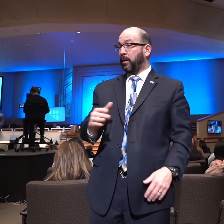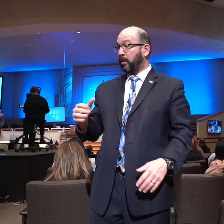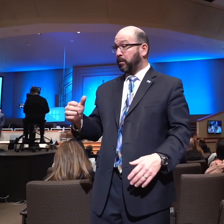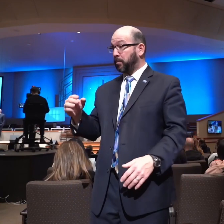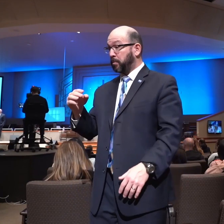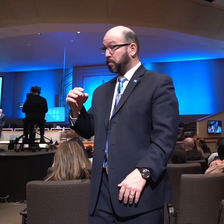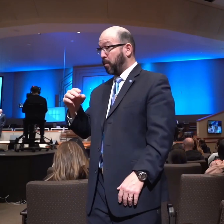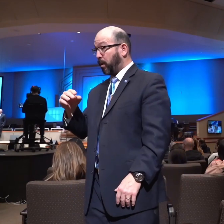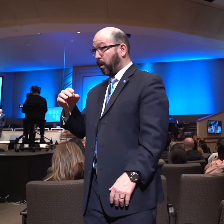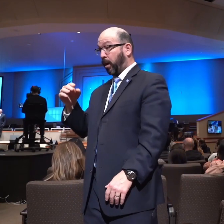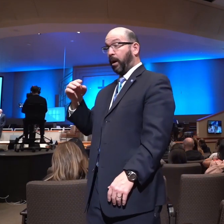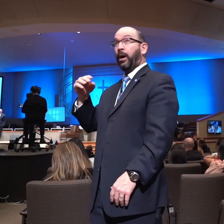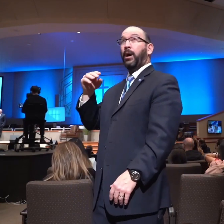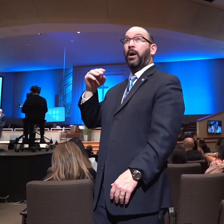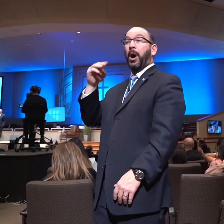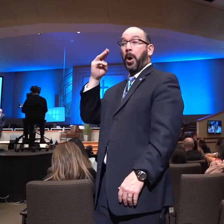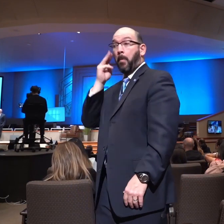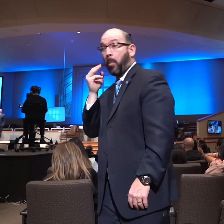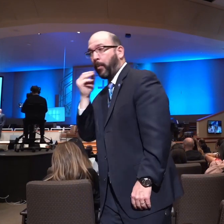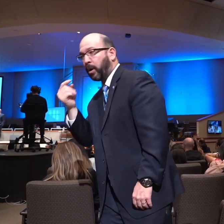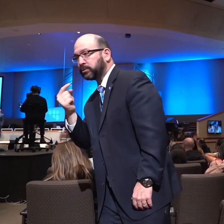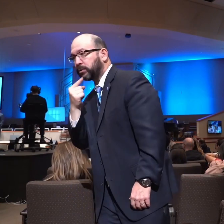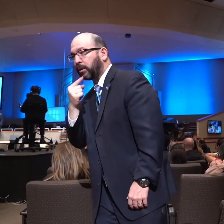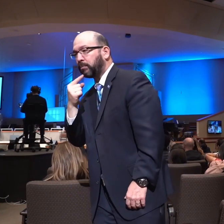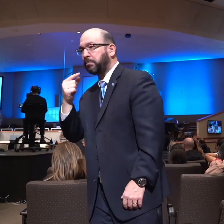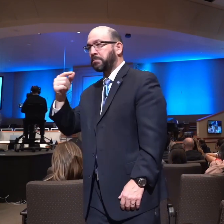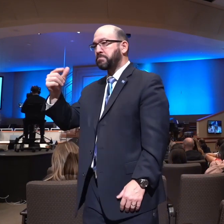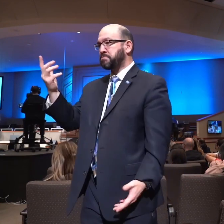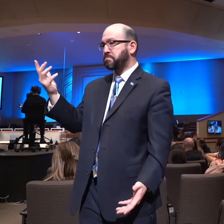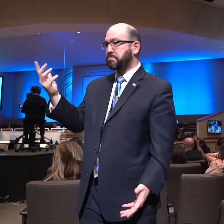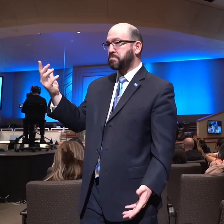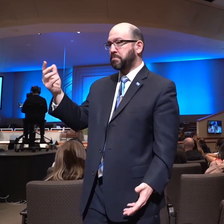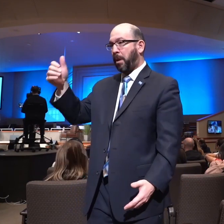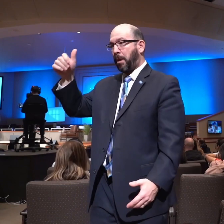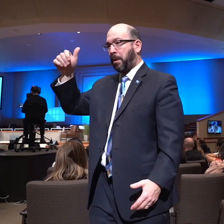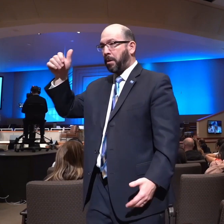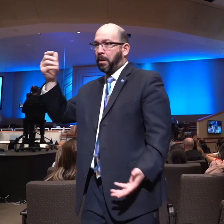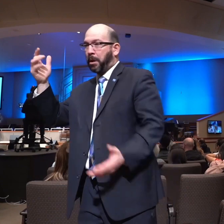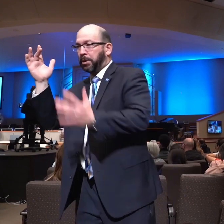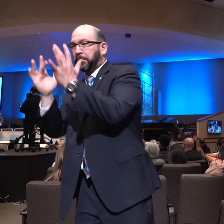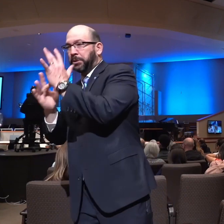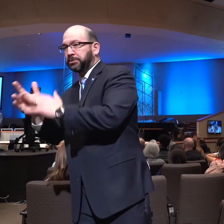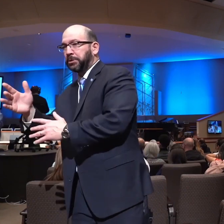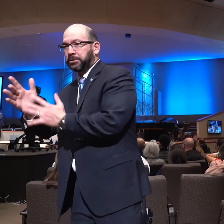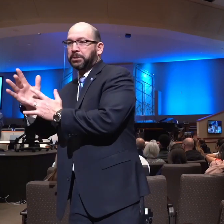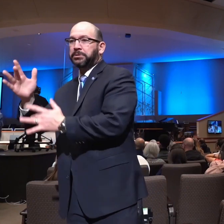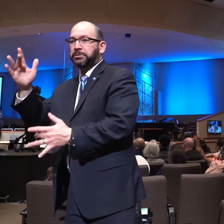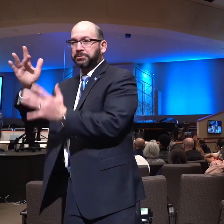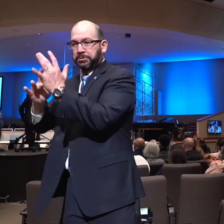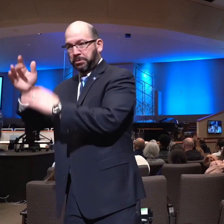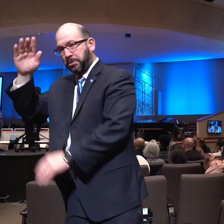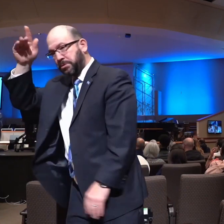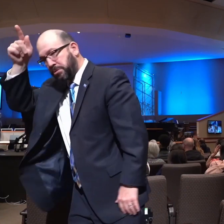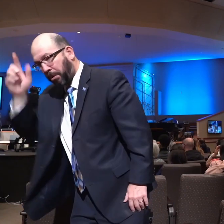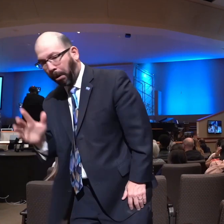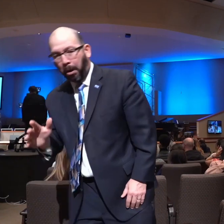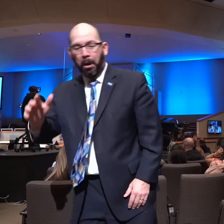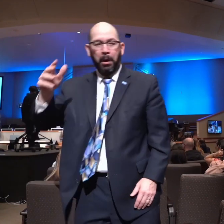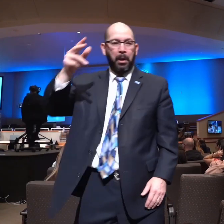Satan was God and you can become God. But the fact of the matter is that there are three in one,